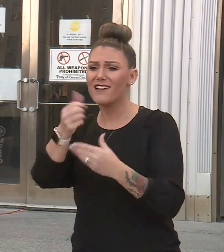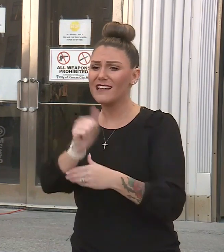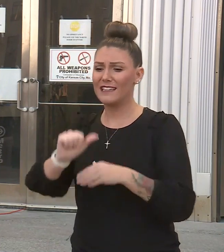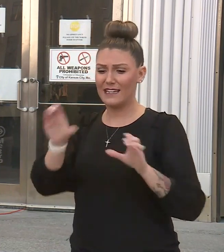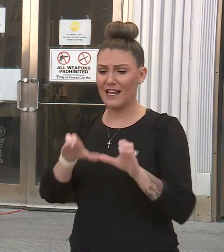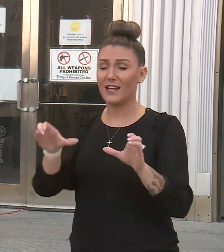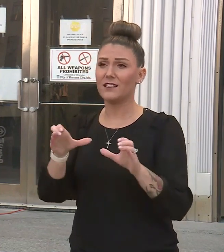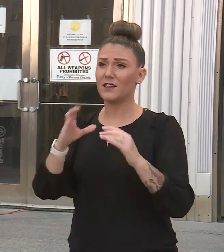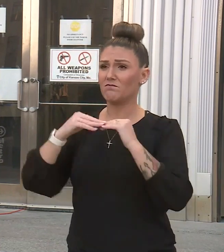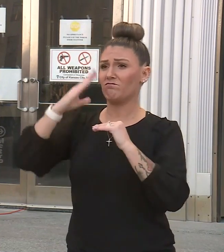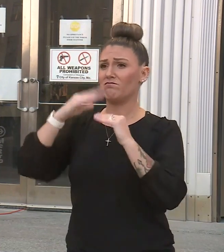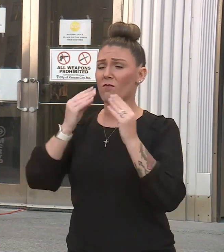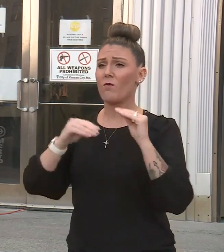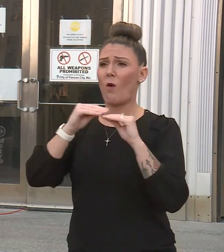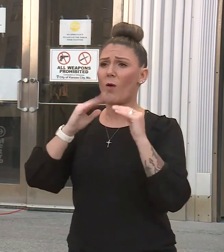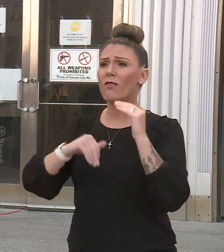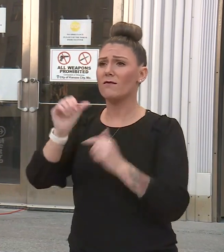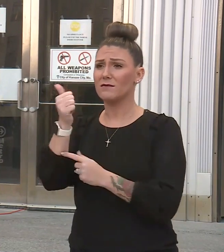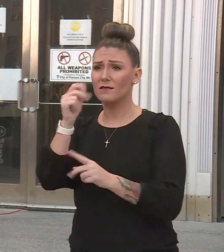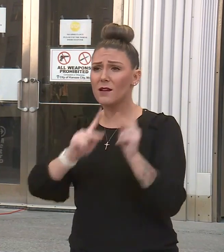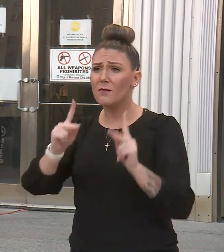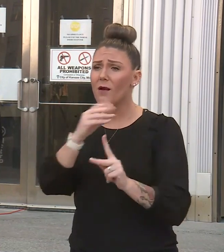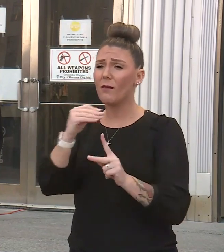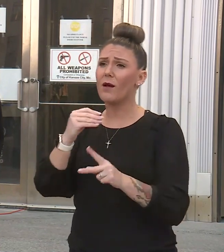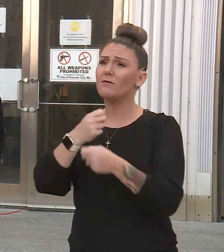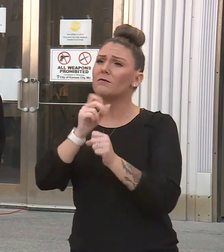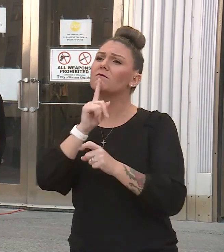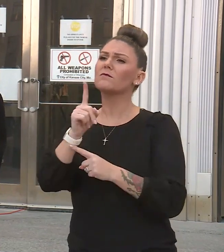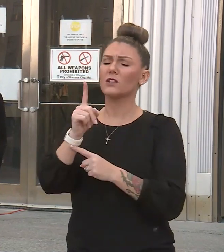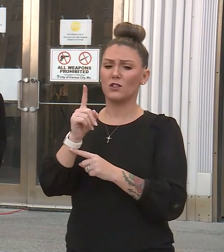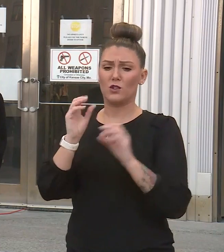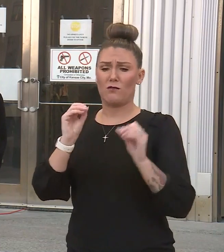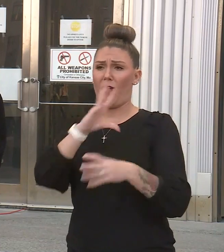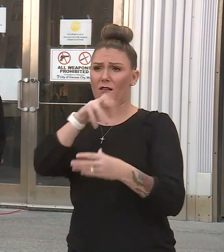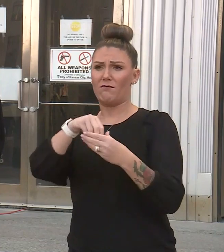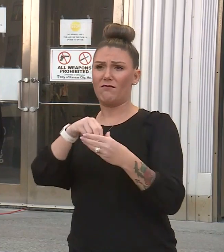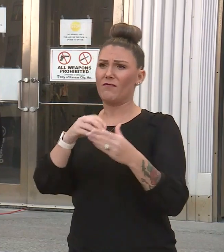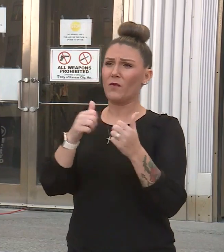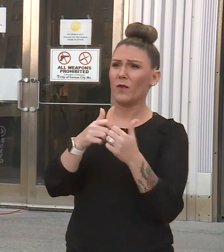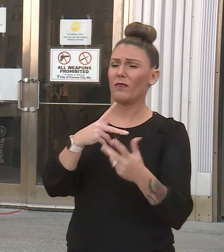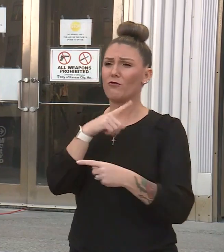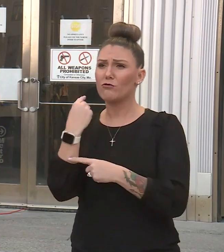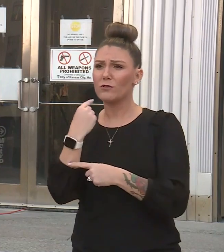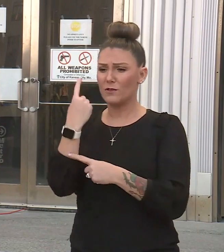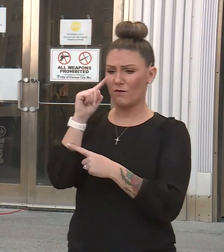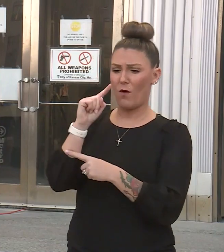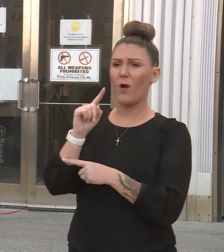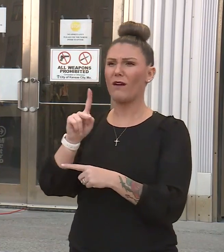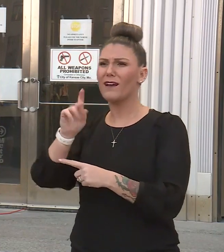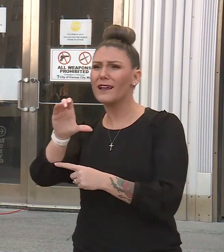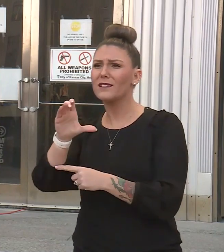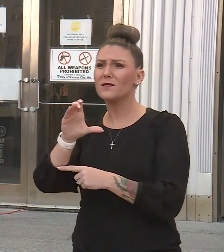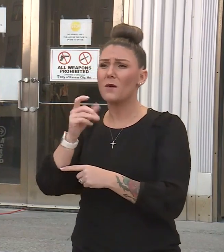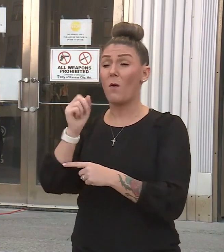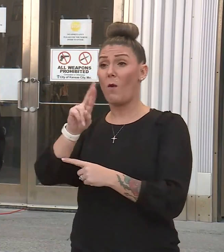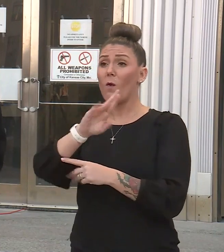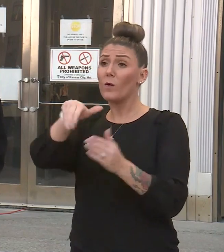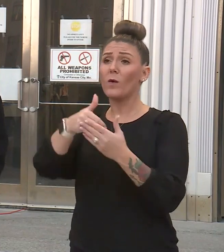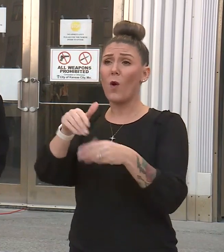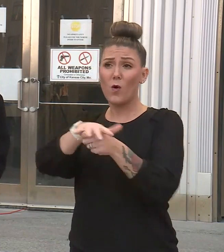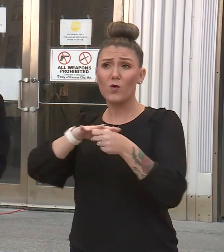activities above 10 persons, and to make sure that you're not engaging in those activities that will be risky for Kansas City or our entire region.